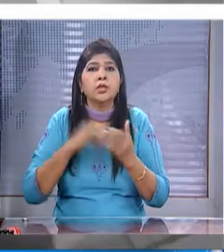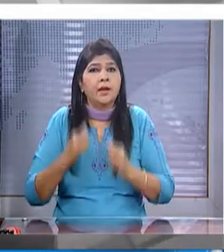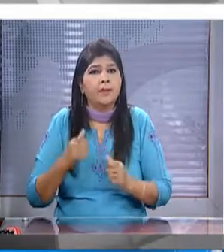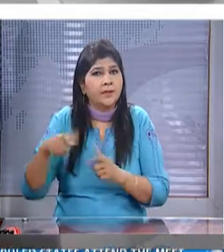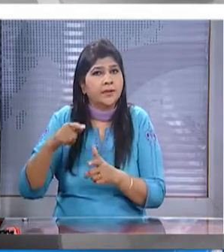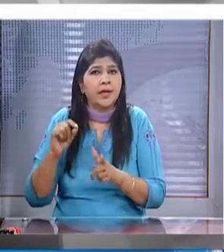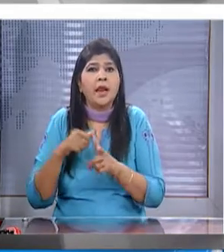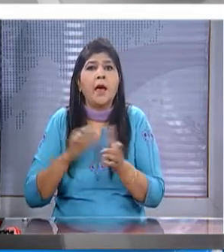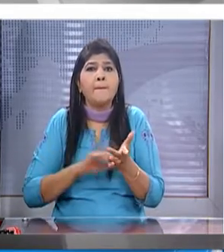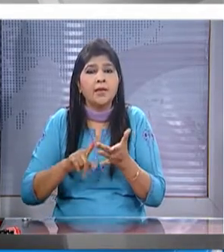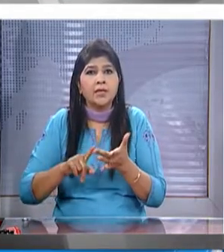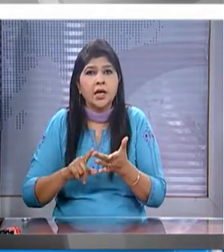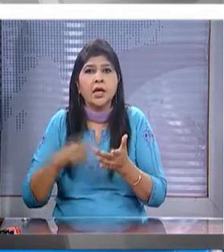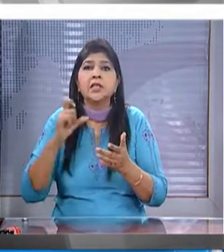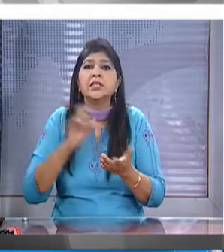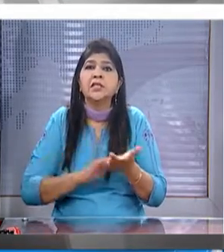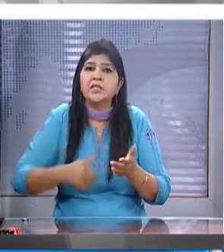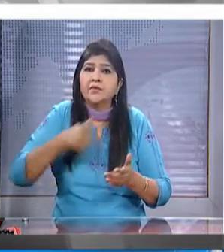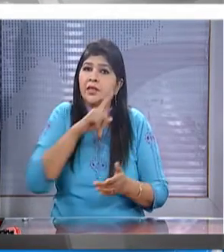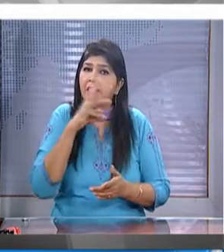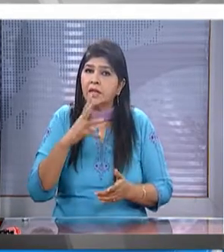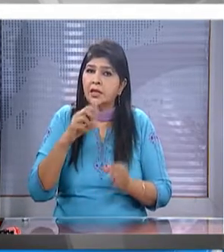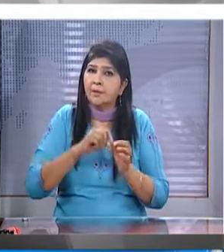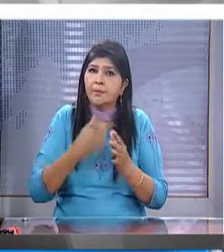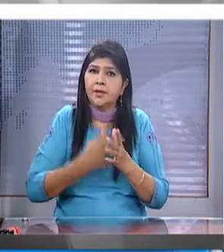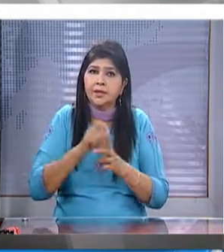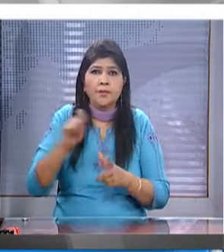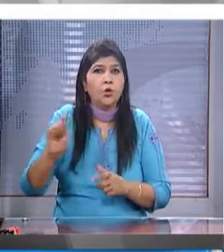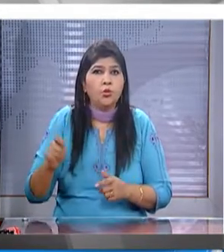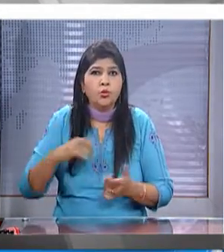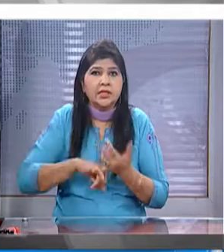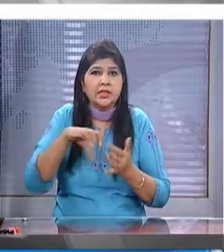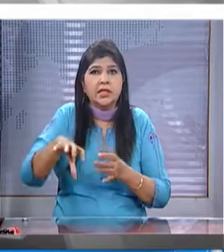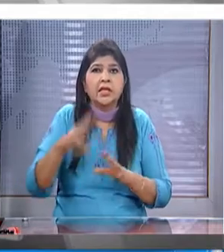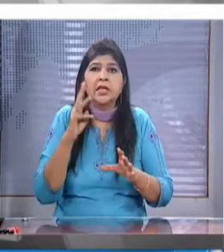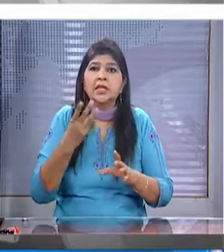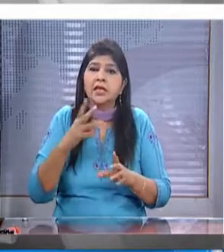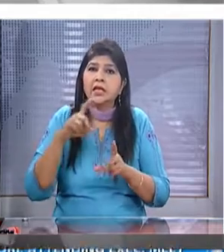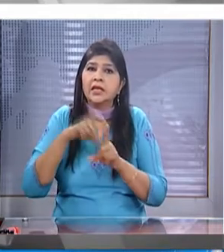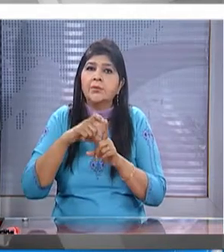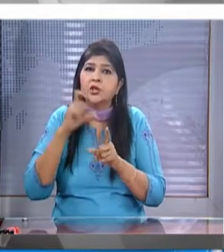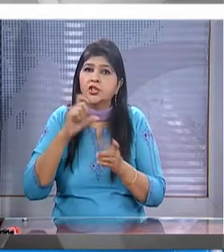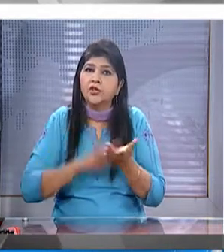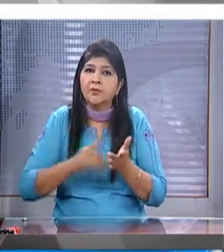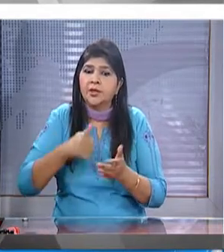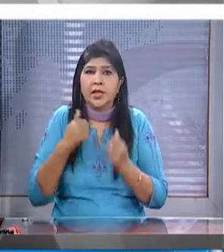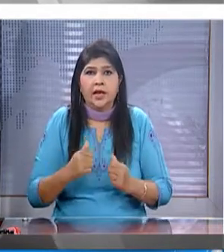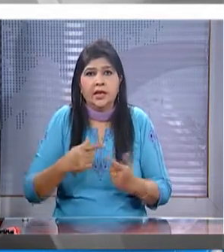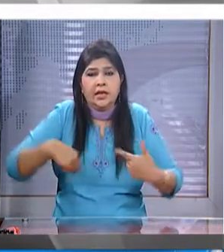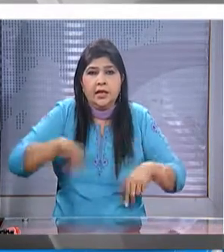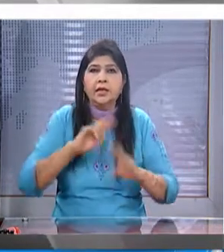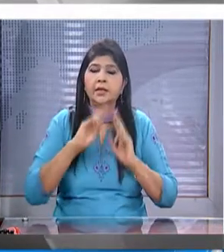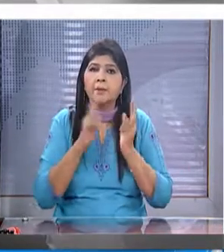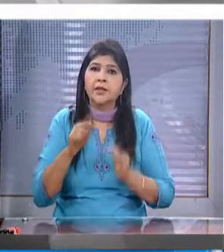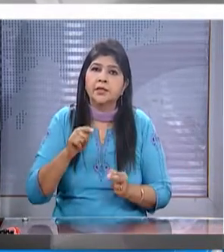union ministers chief ministers of 13 bjp dual states and three deputy chief ministers are attending the meet